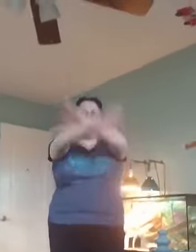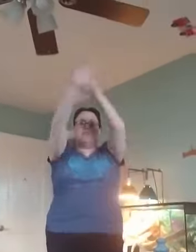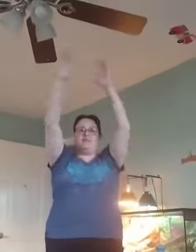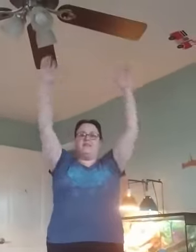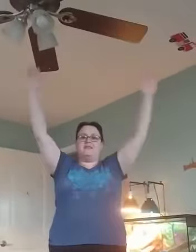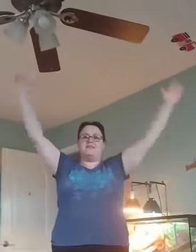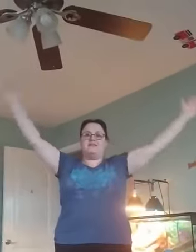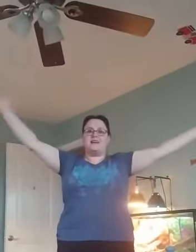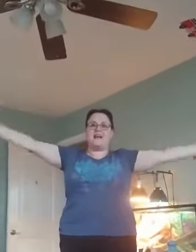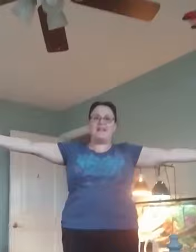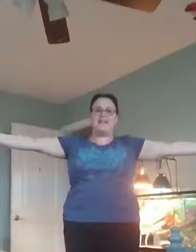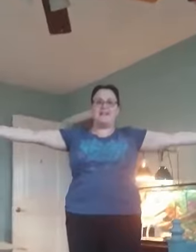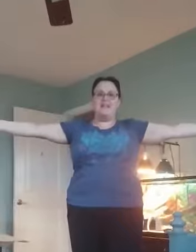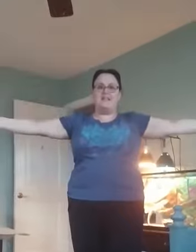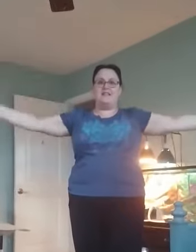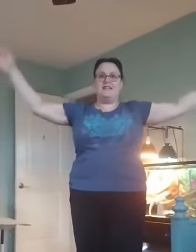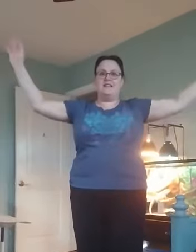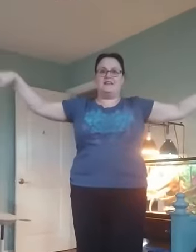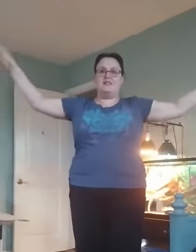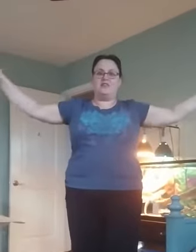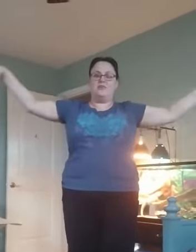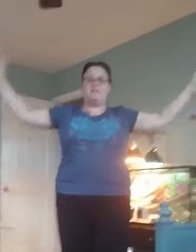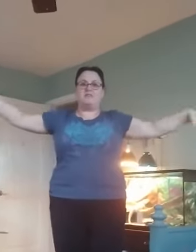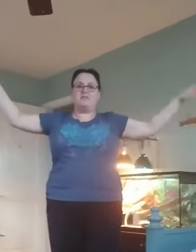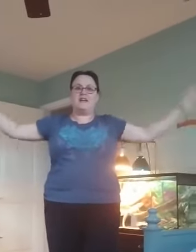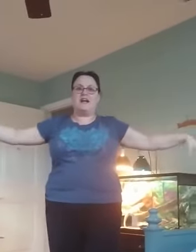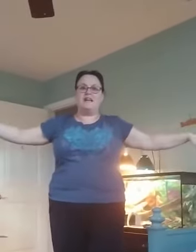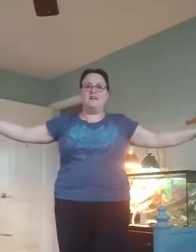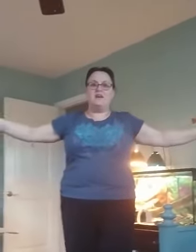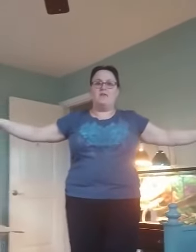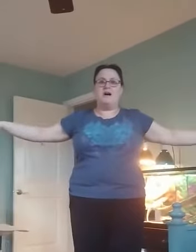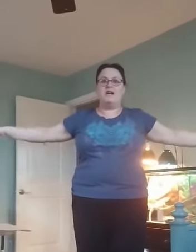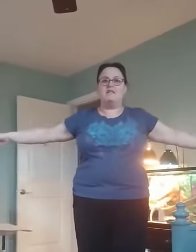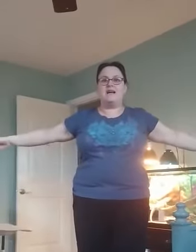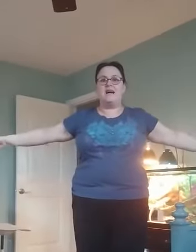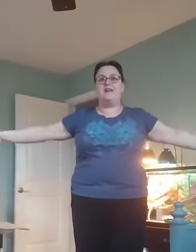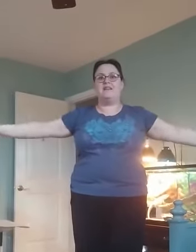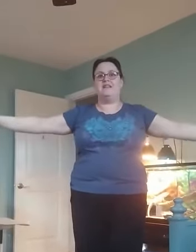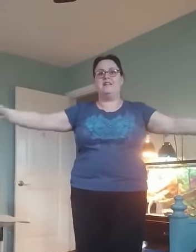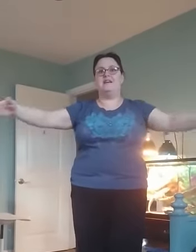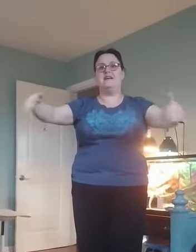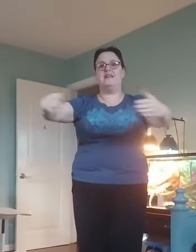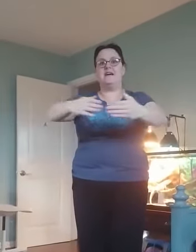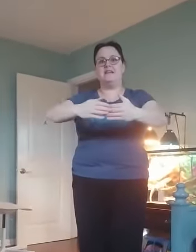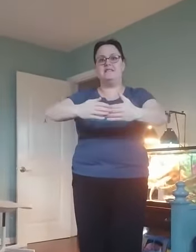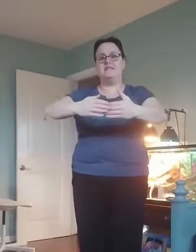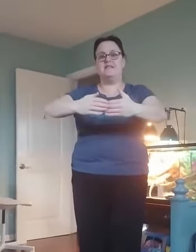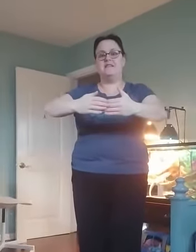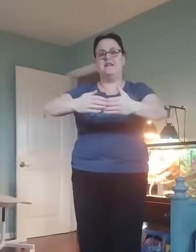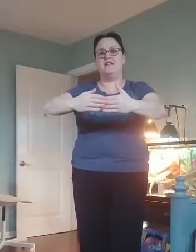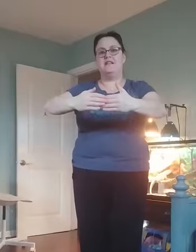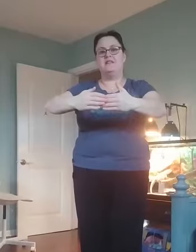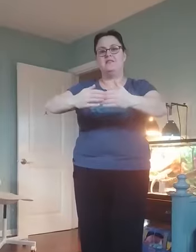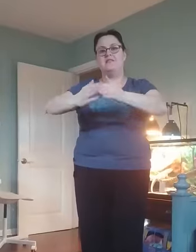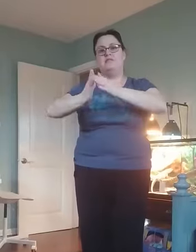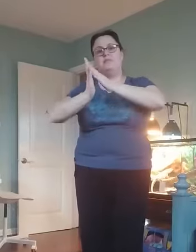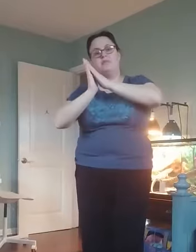in the sky, the little birds fly. While down in the nest, the little birds